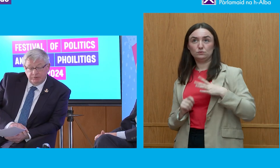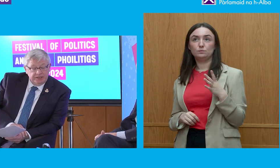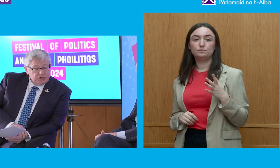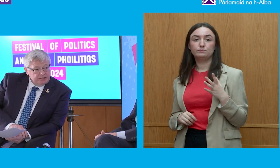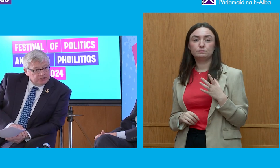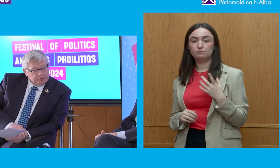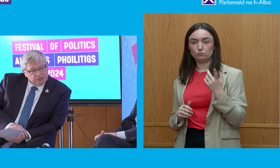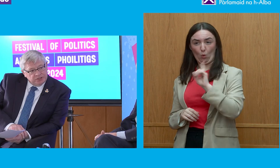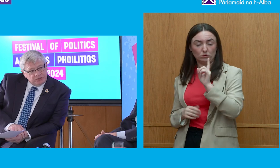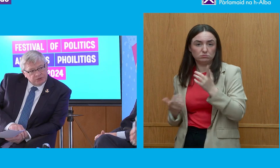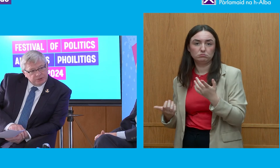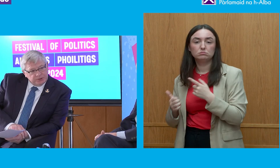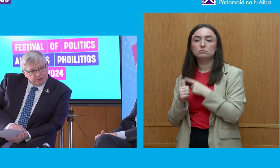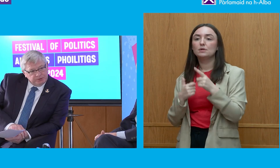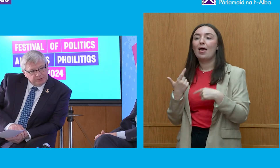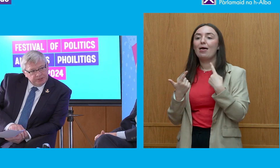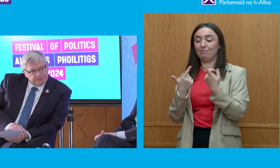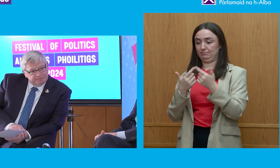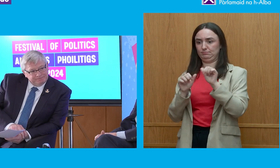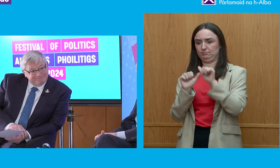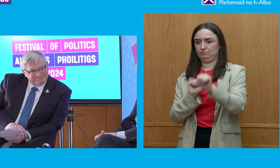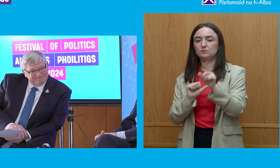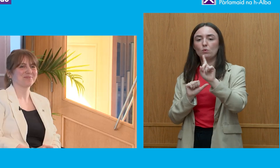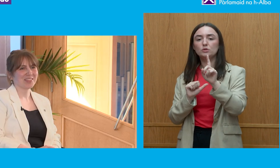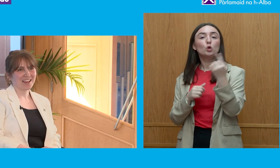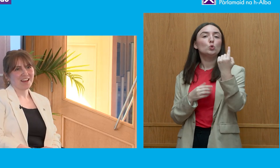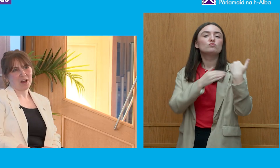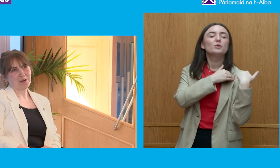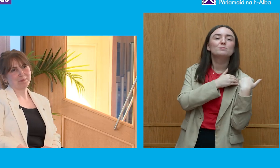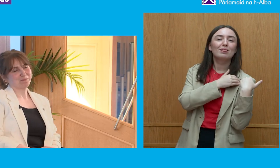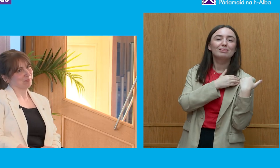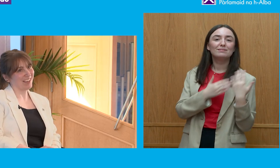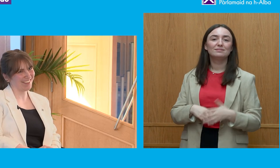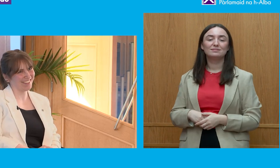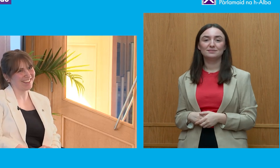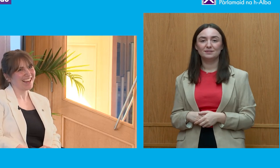And then the really challenging question and who's responsible for it? Go for it.